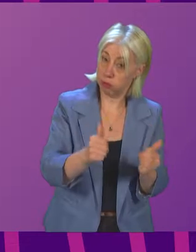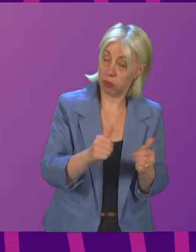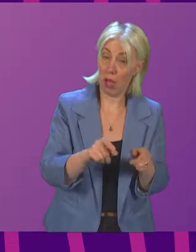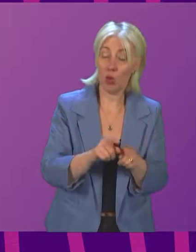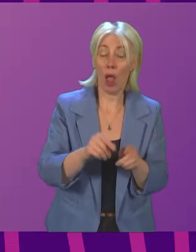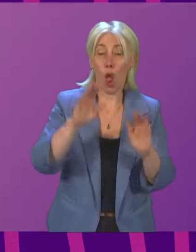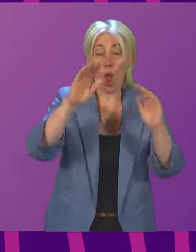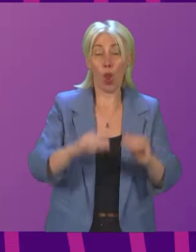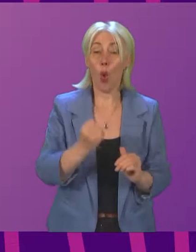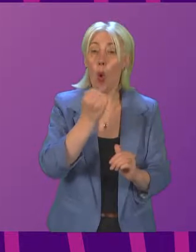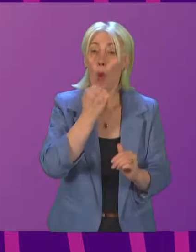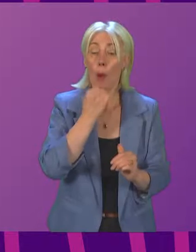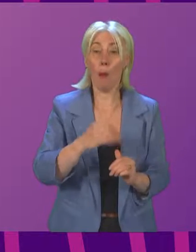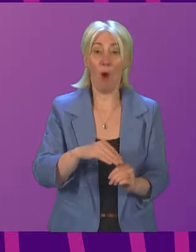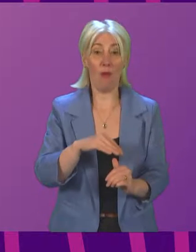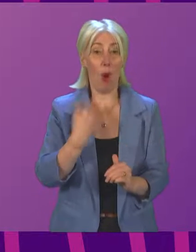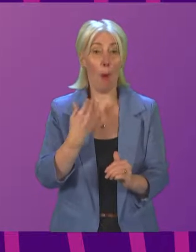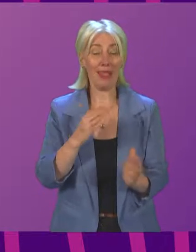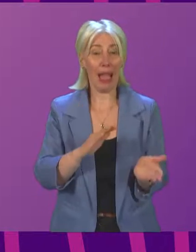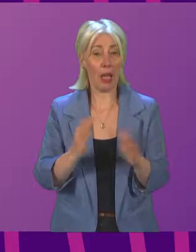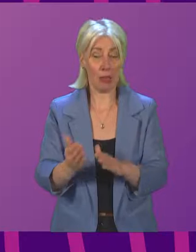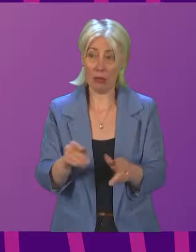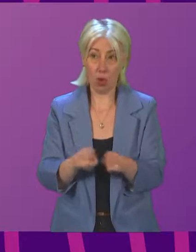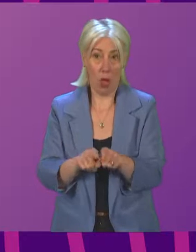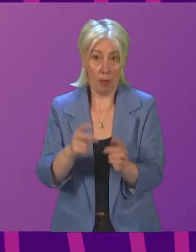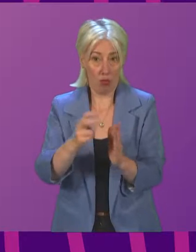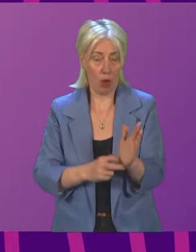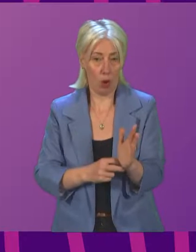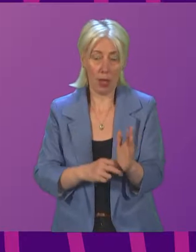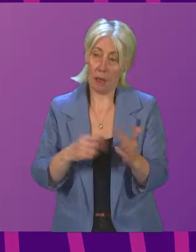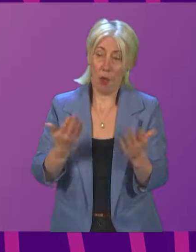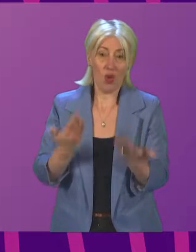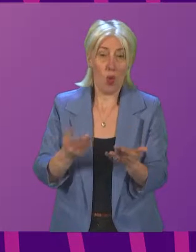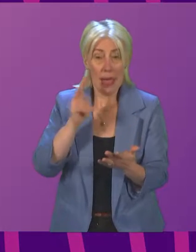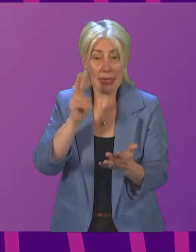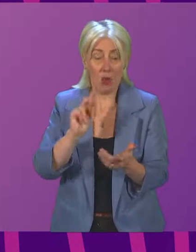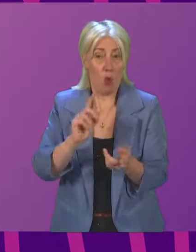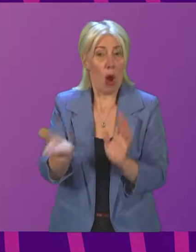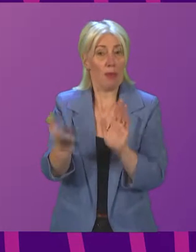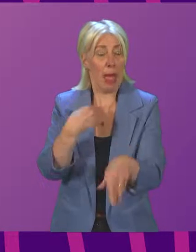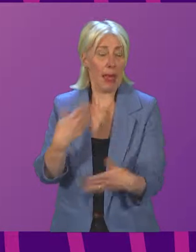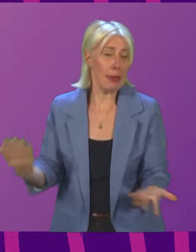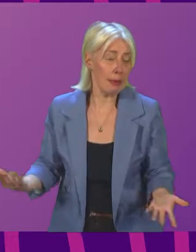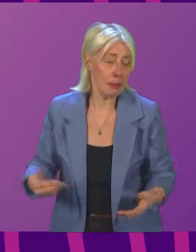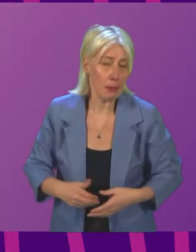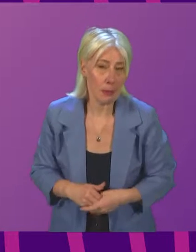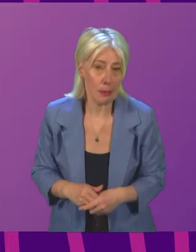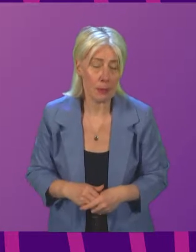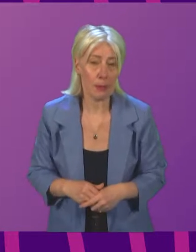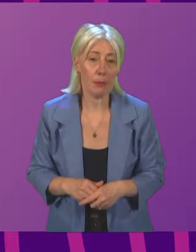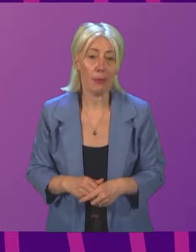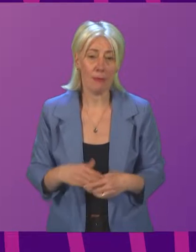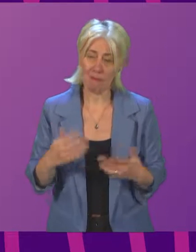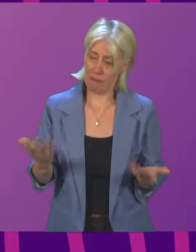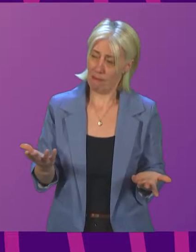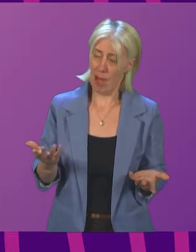homicides ever, are consistent with these proposals. But, of course, we wait to see what people come back with. Jamie Green. It is interesting that